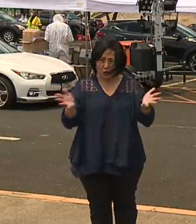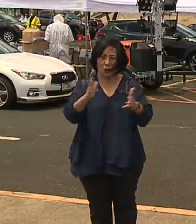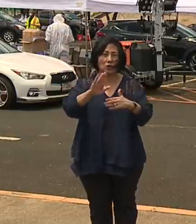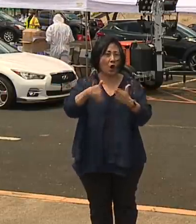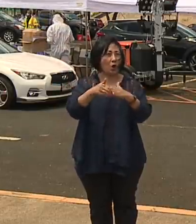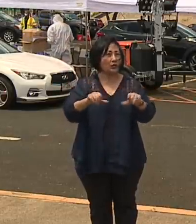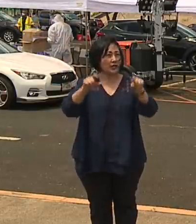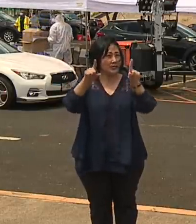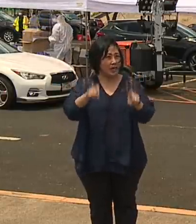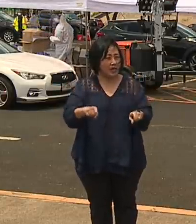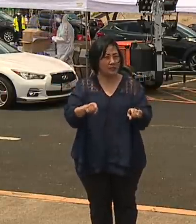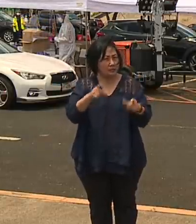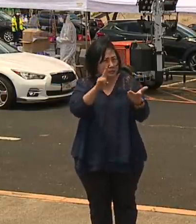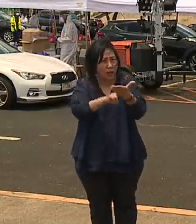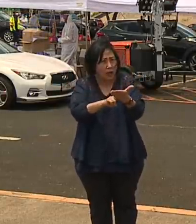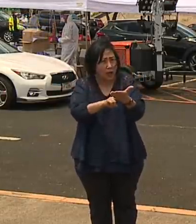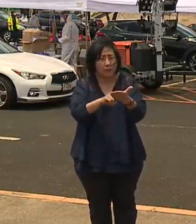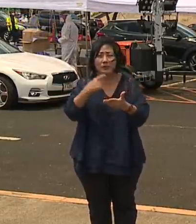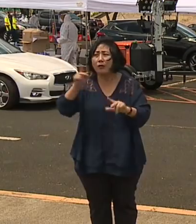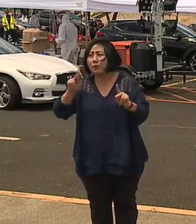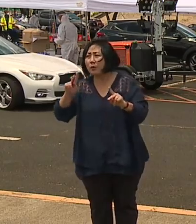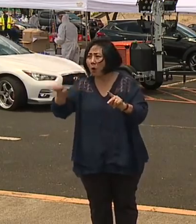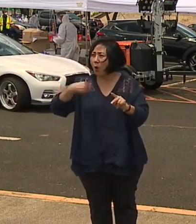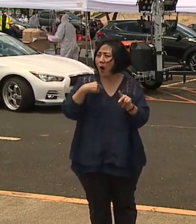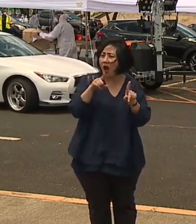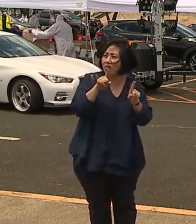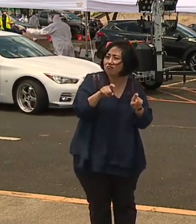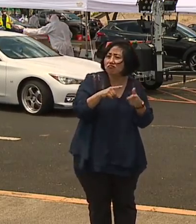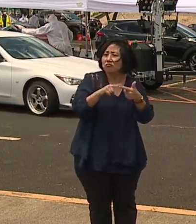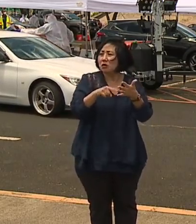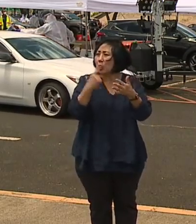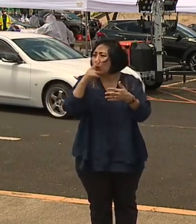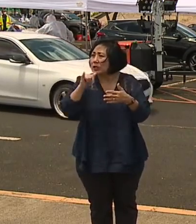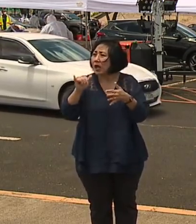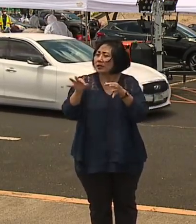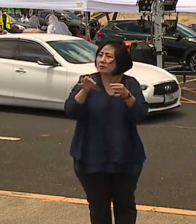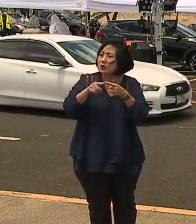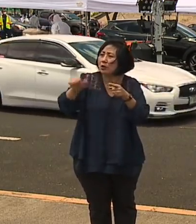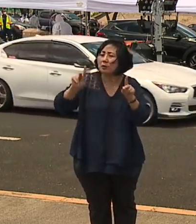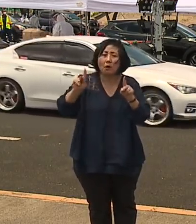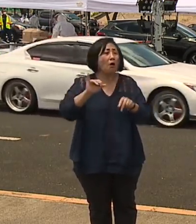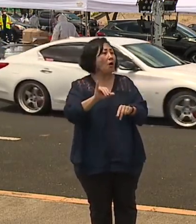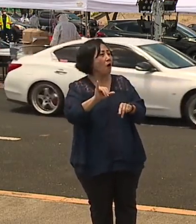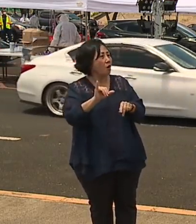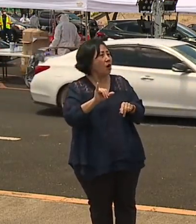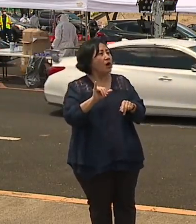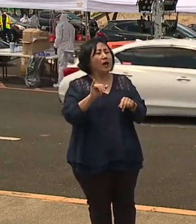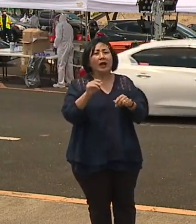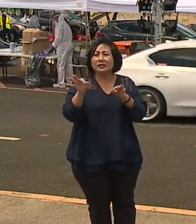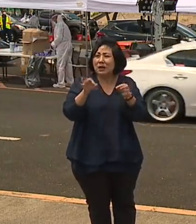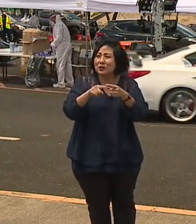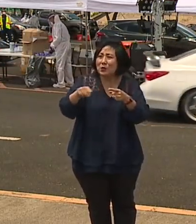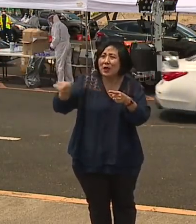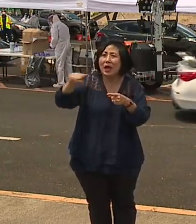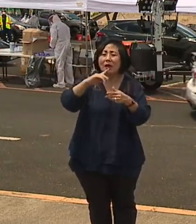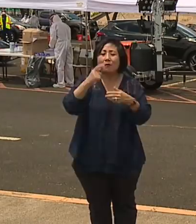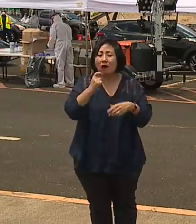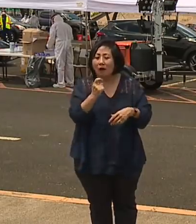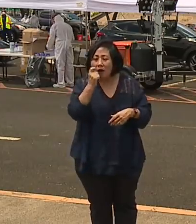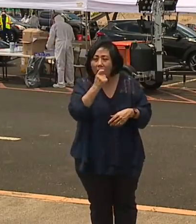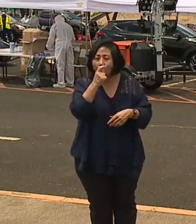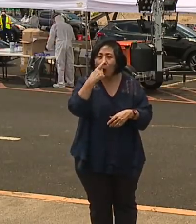Tell people about your experience. Help them understand what you had to go through. Tell them about the nary swab